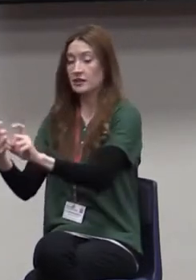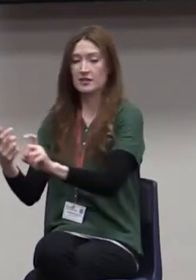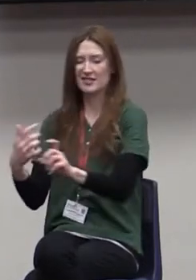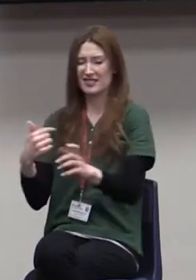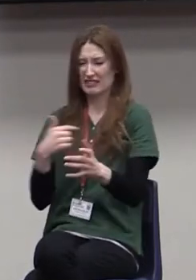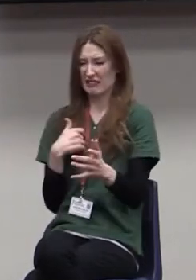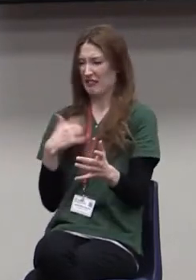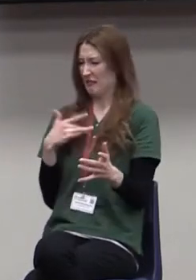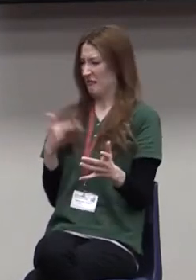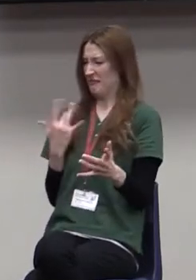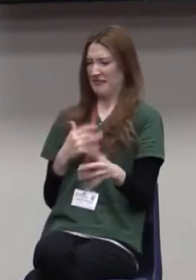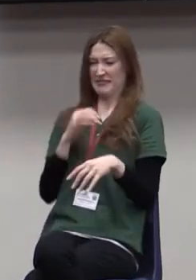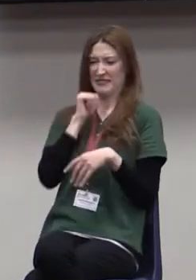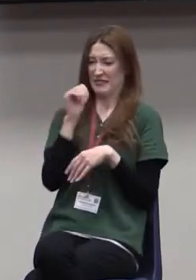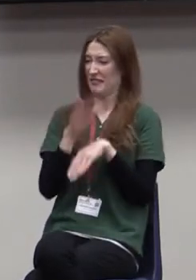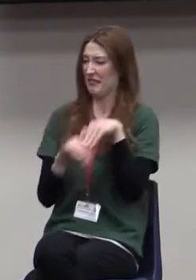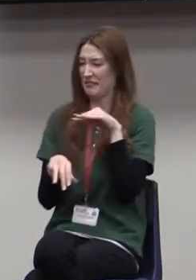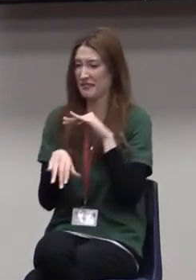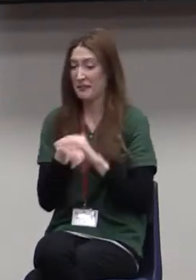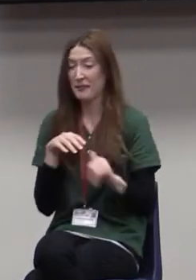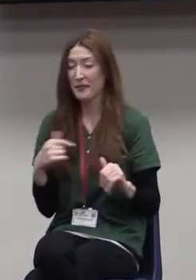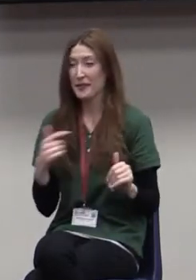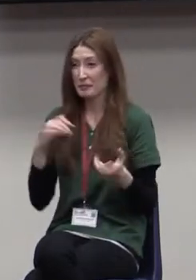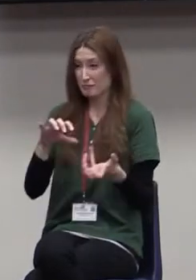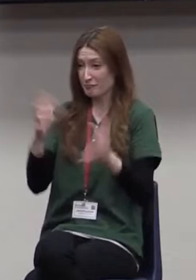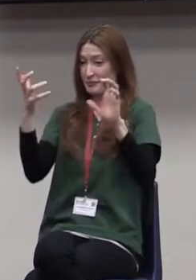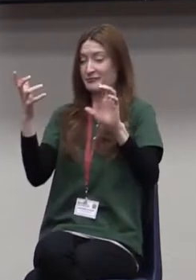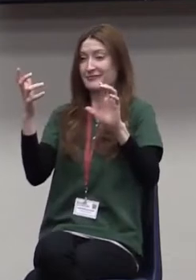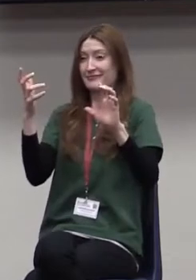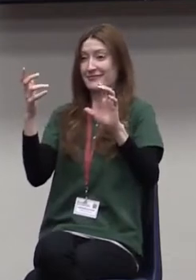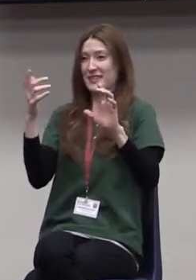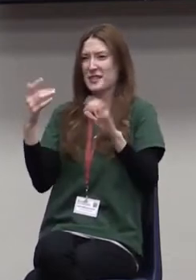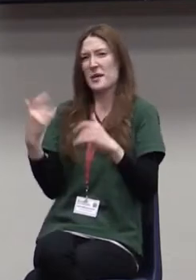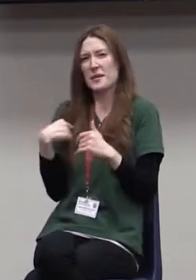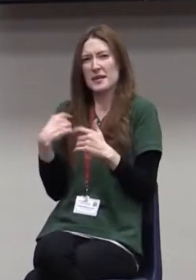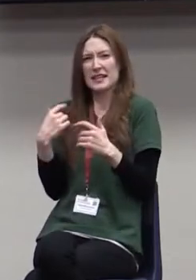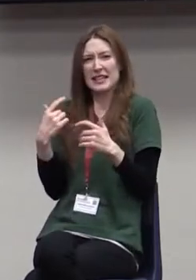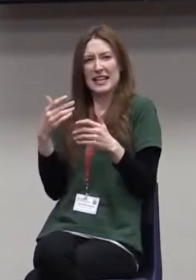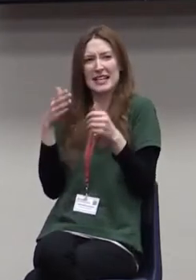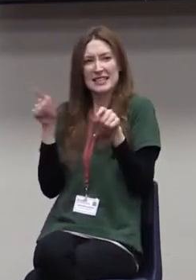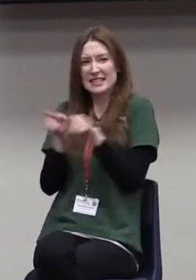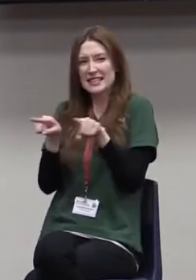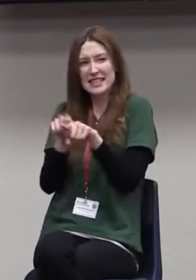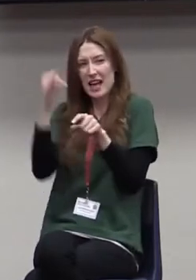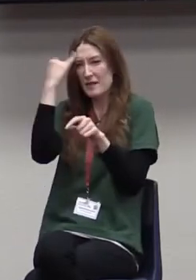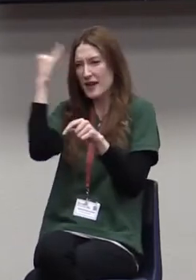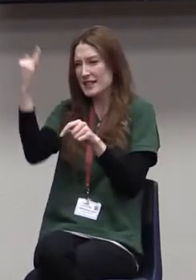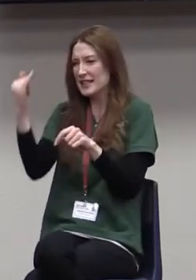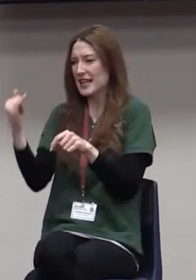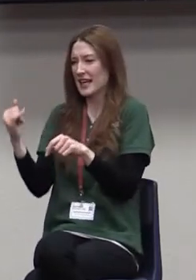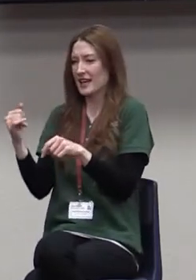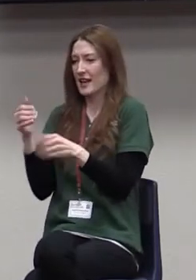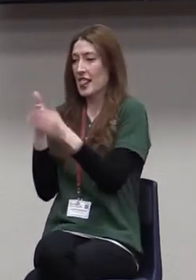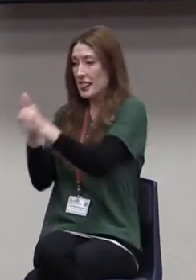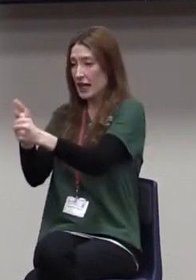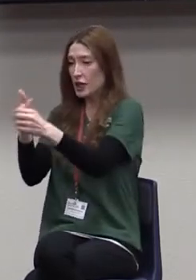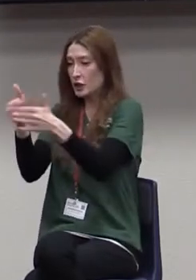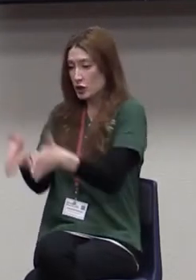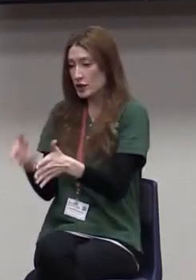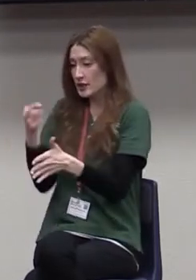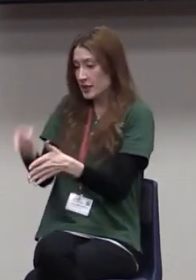out of whack. Well, it's no different. When we think about leaders who are involved in leading congregations, they're in a comfort zone.